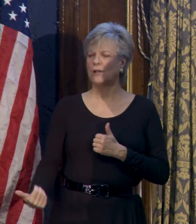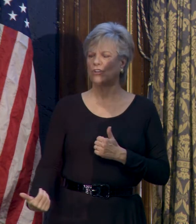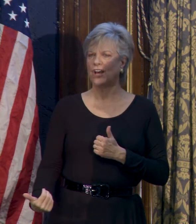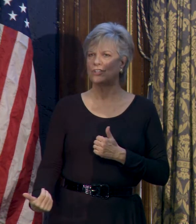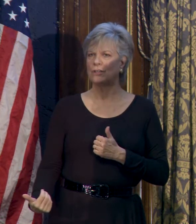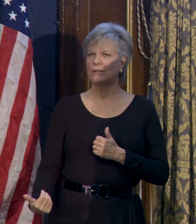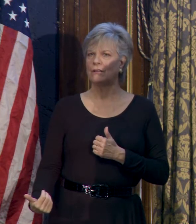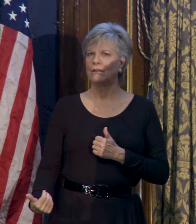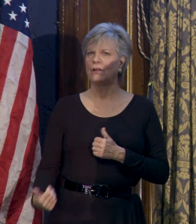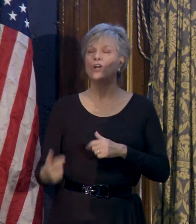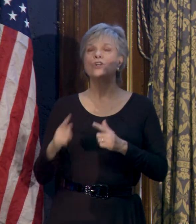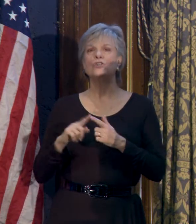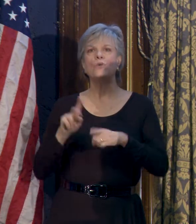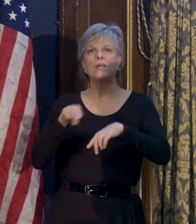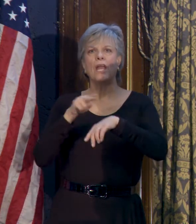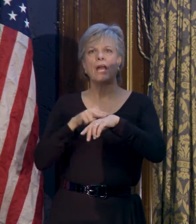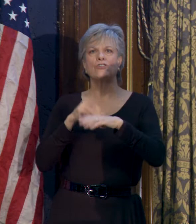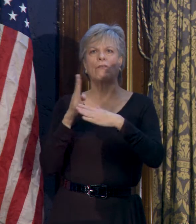to the national median.